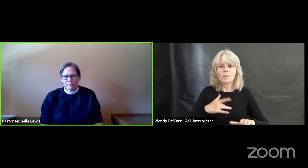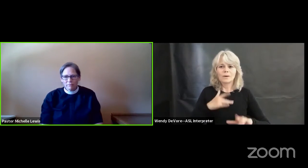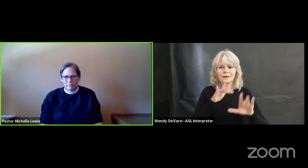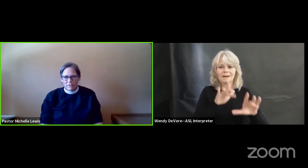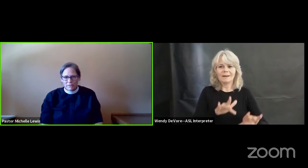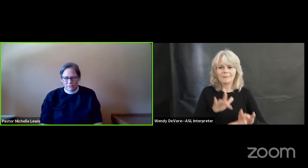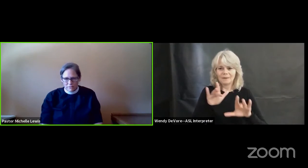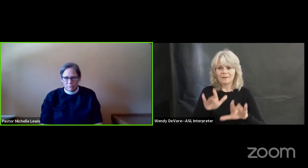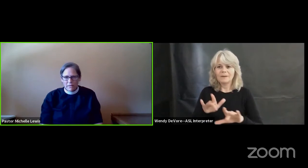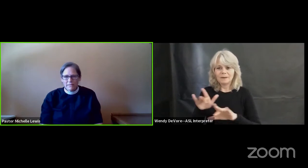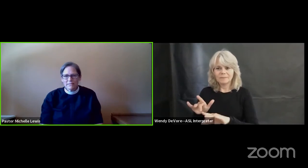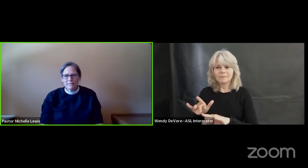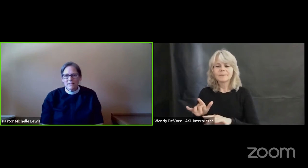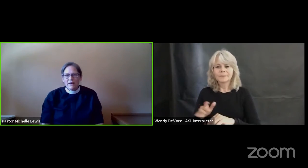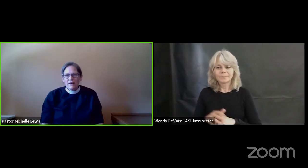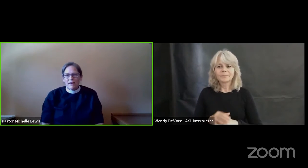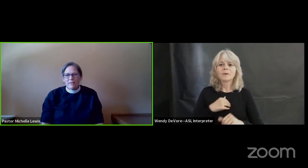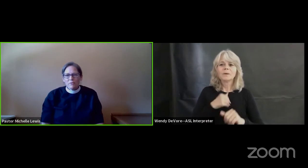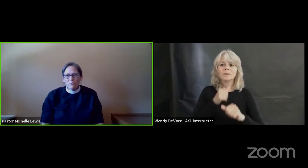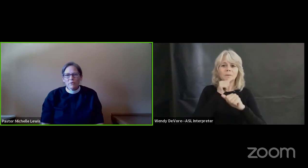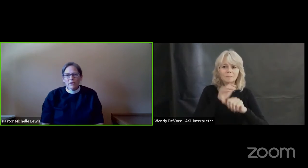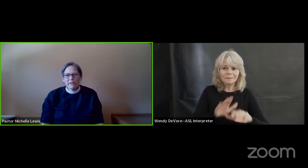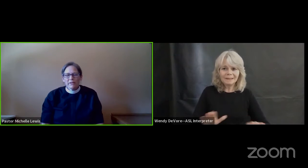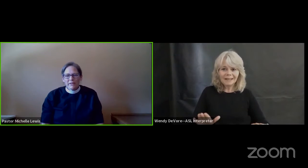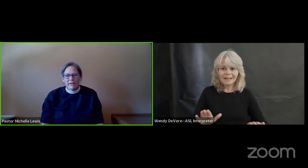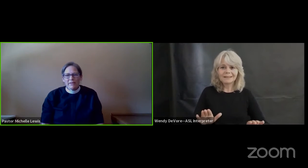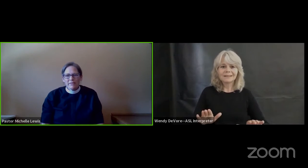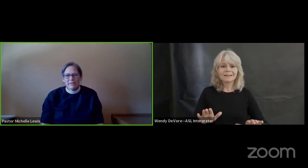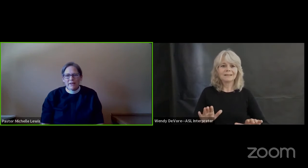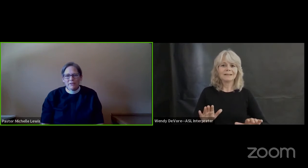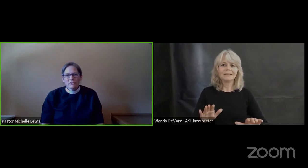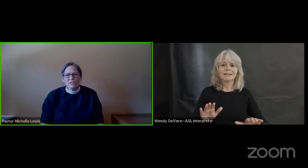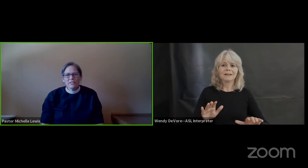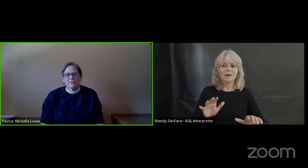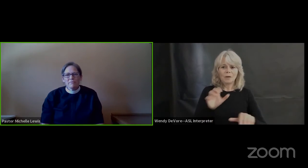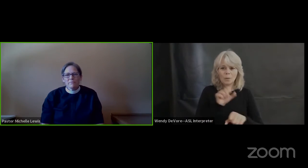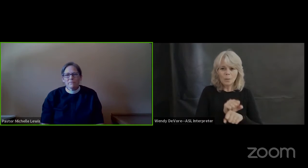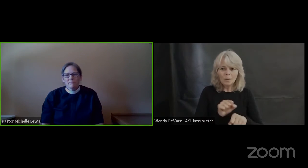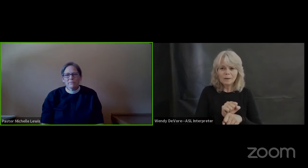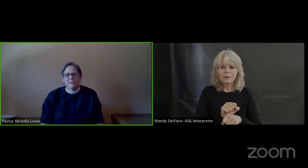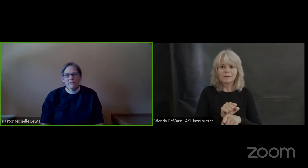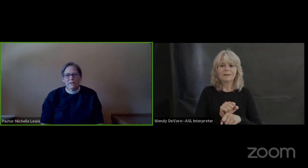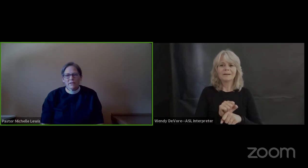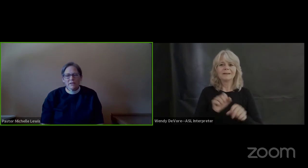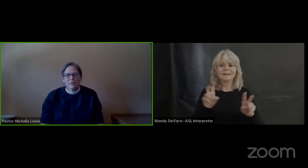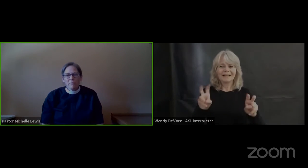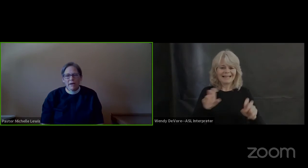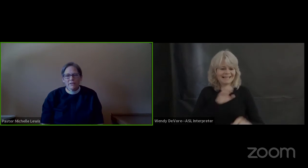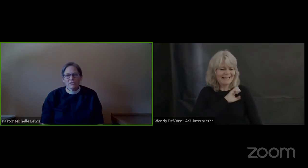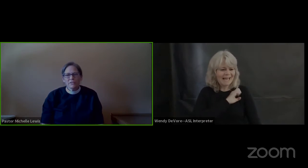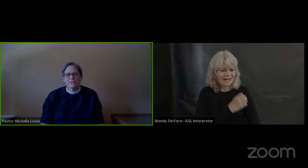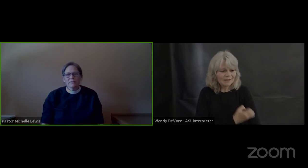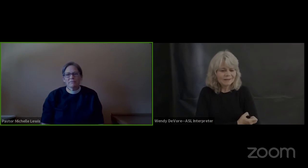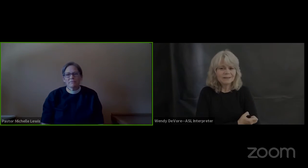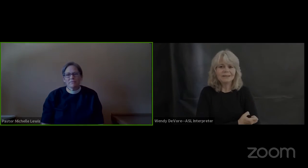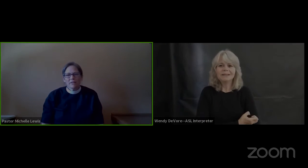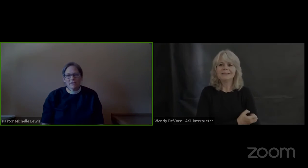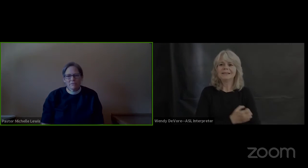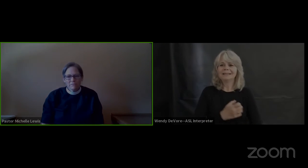to bless the work and the energy and the compassion and the